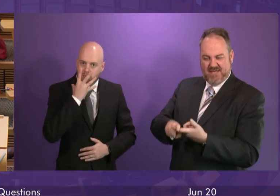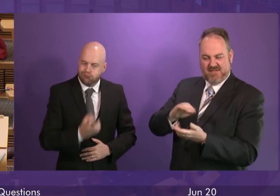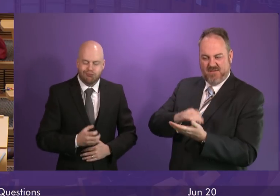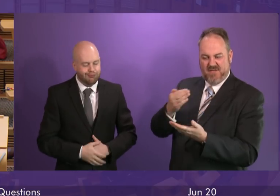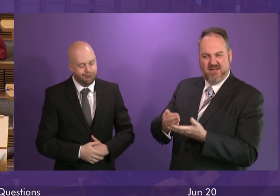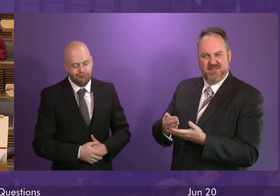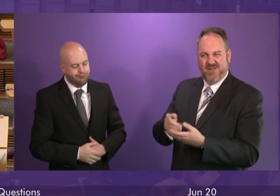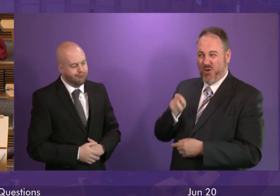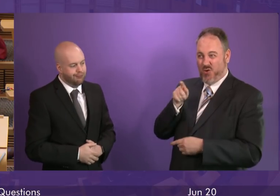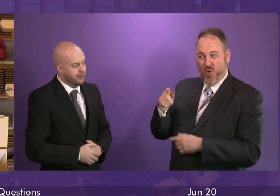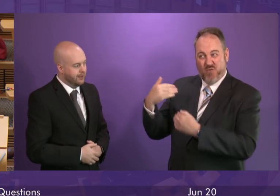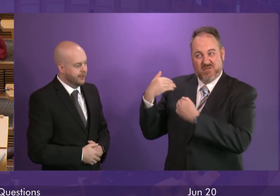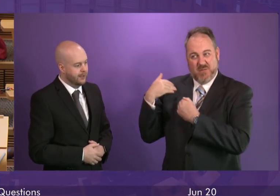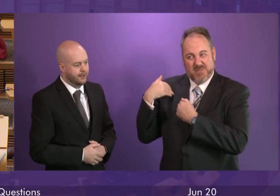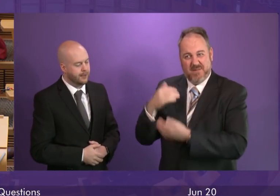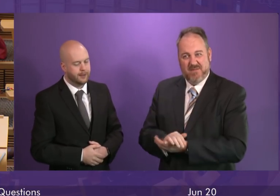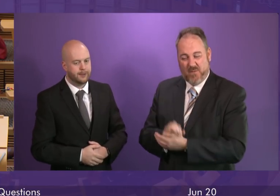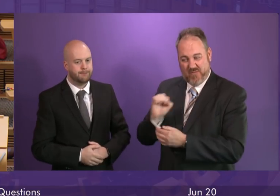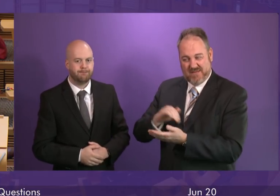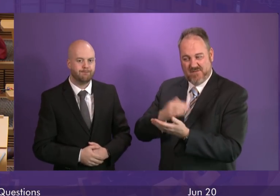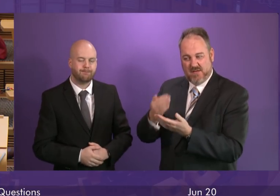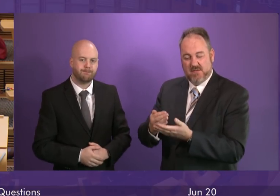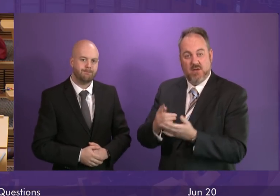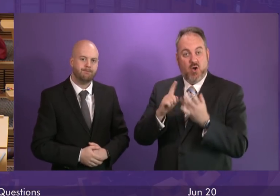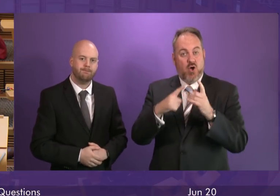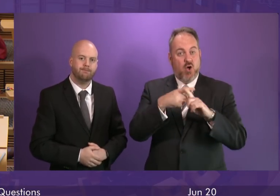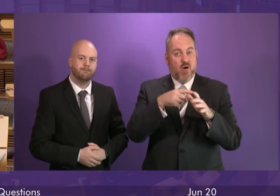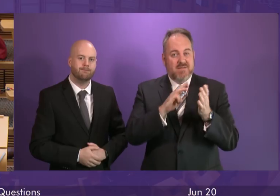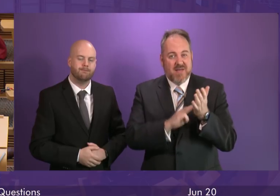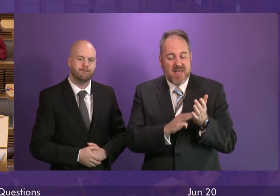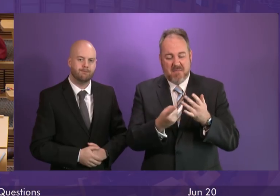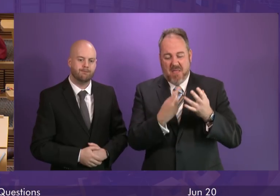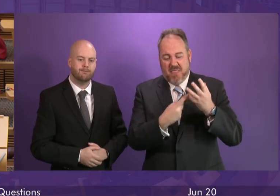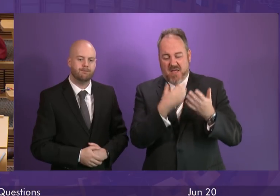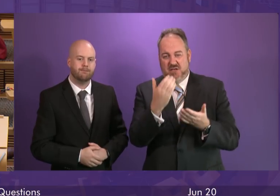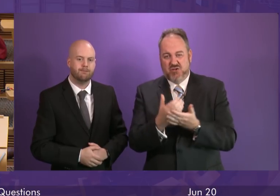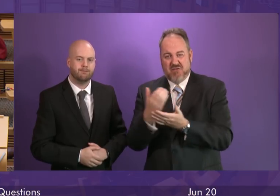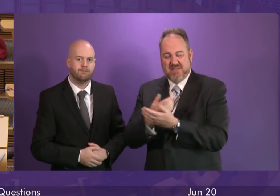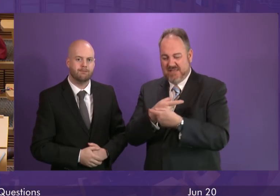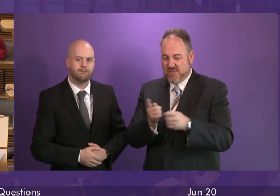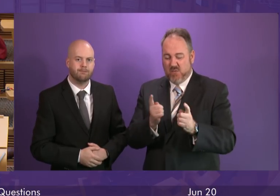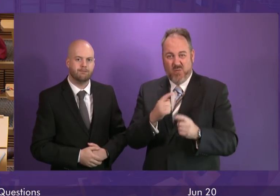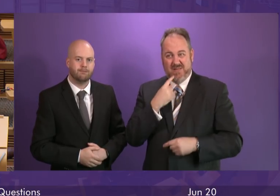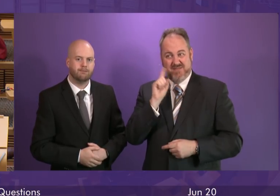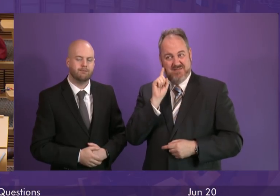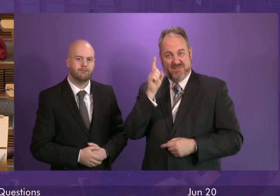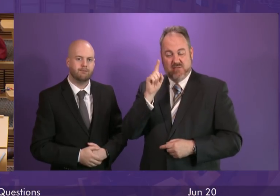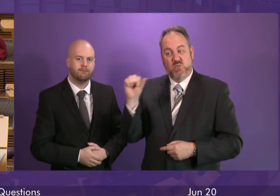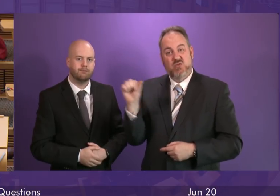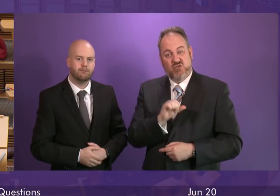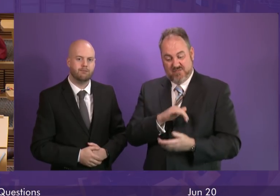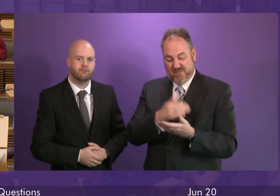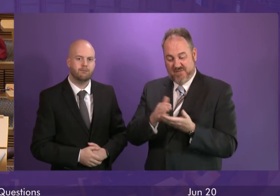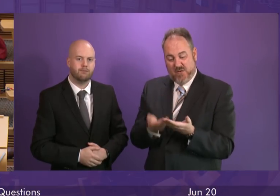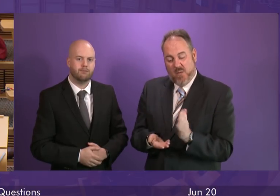And don't just listen to me, Oxfam, the Poverty Alliance, the Child Poverty Action Group all recommend today increasing the